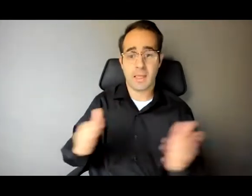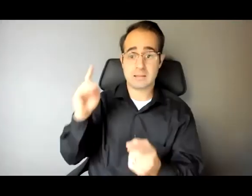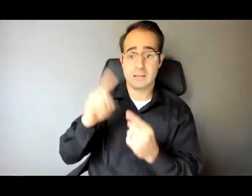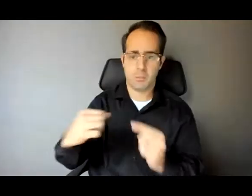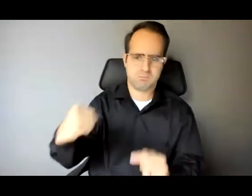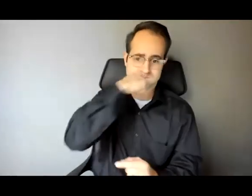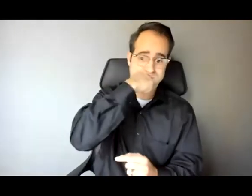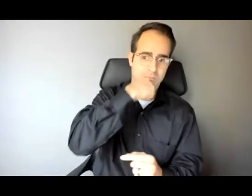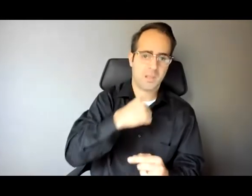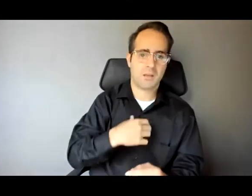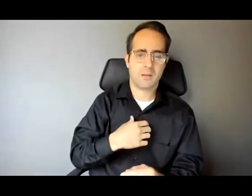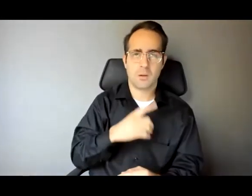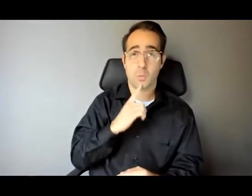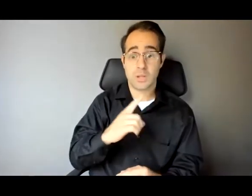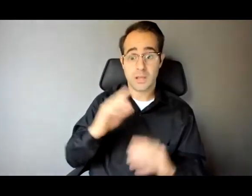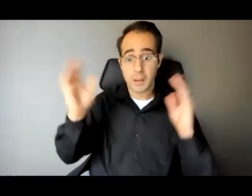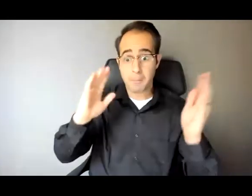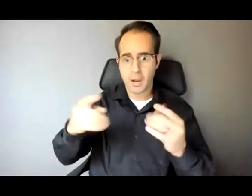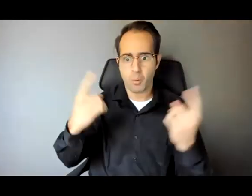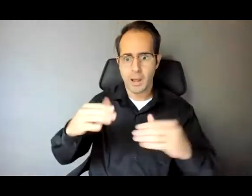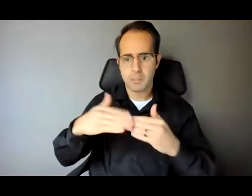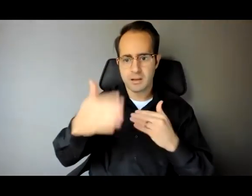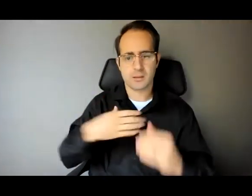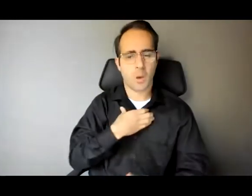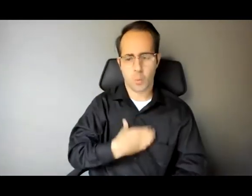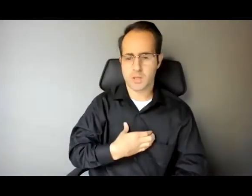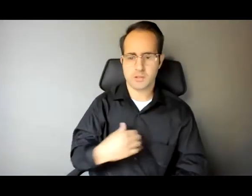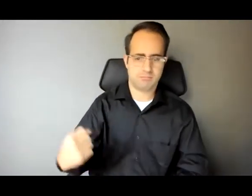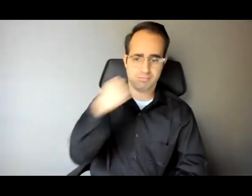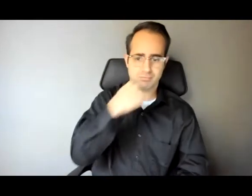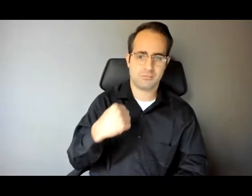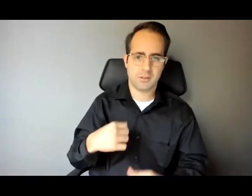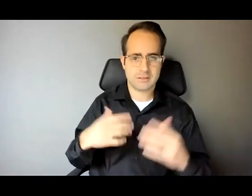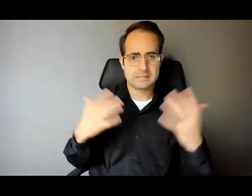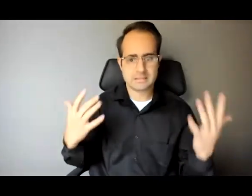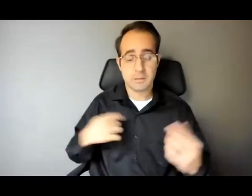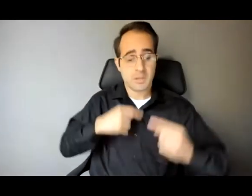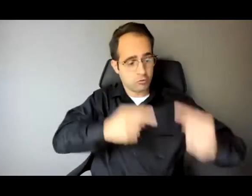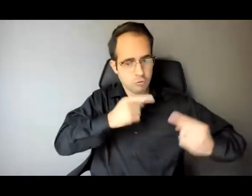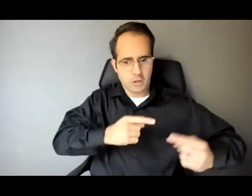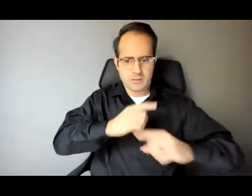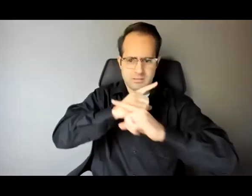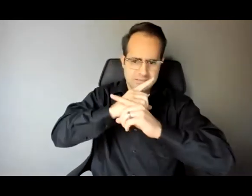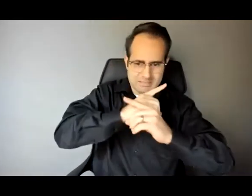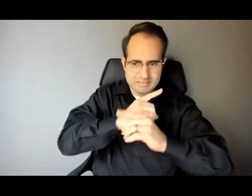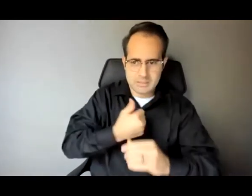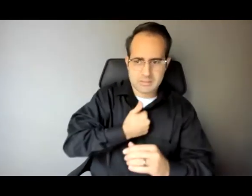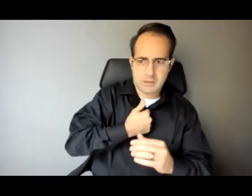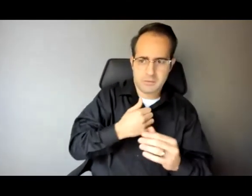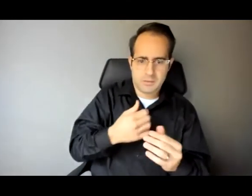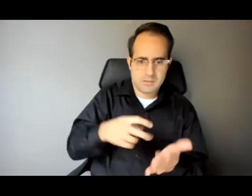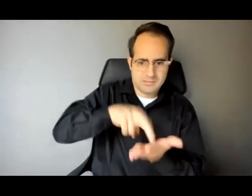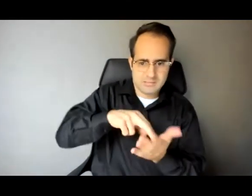welcomed the punch in the mouth compared to what happened next. As I was struggling to defend myself and stay on my feet, I felt this